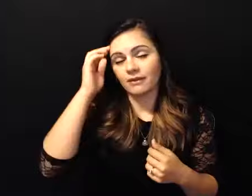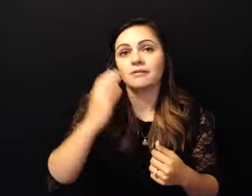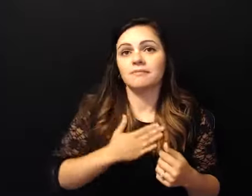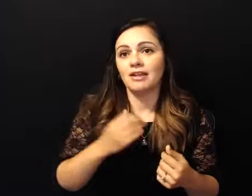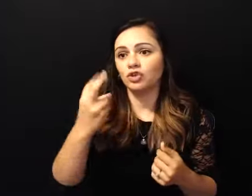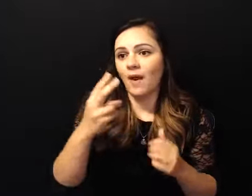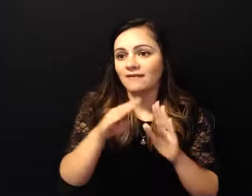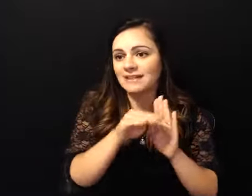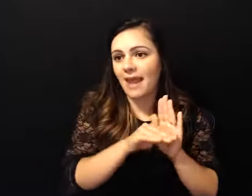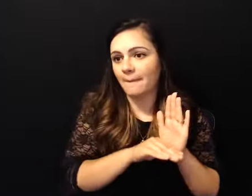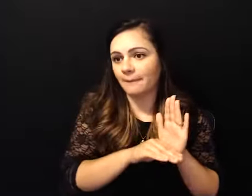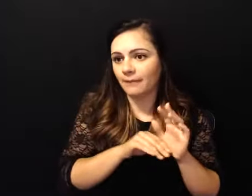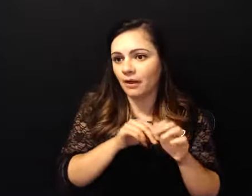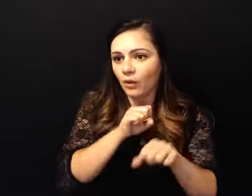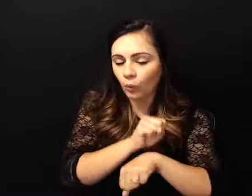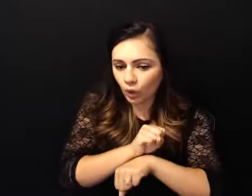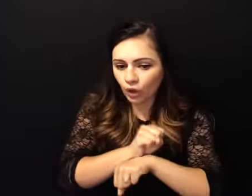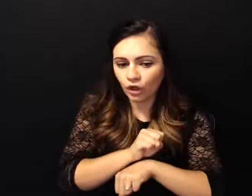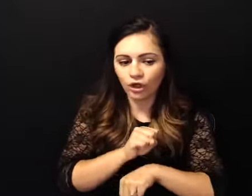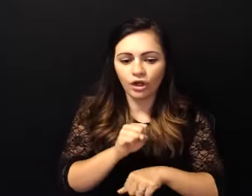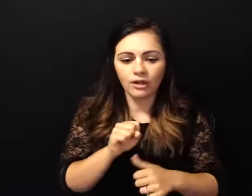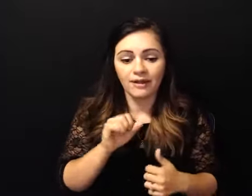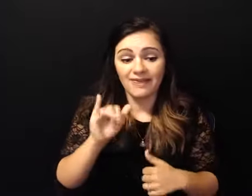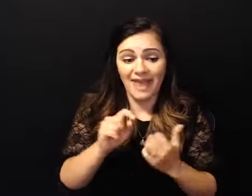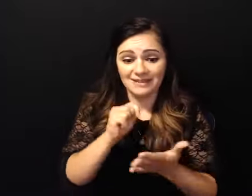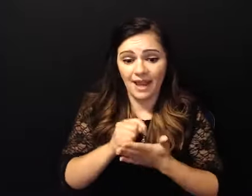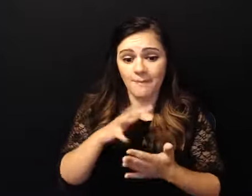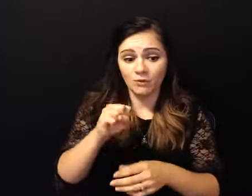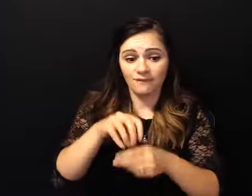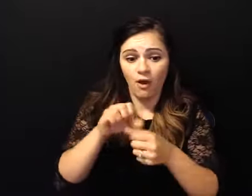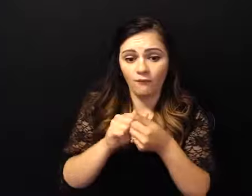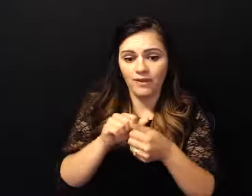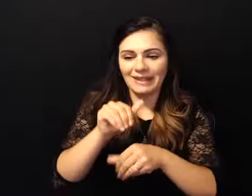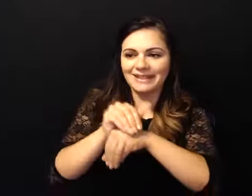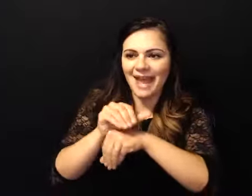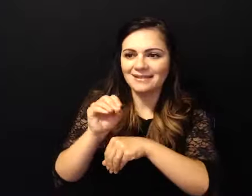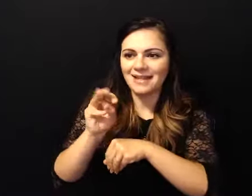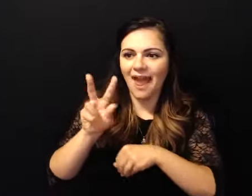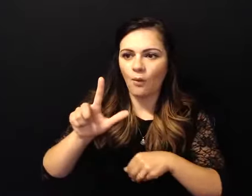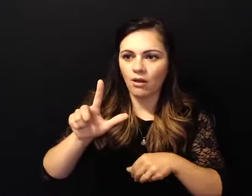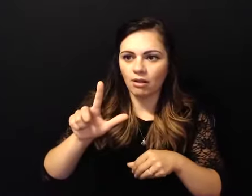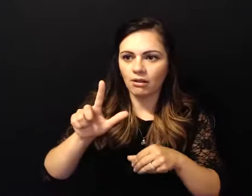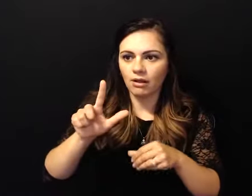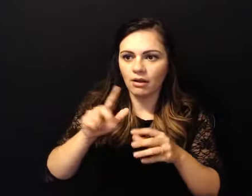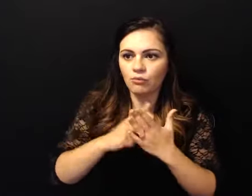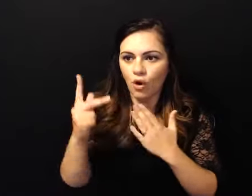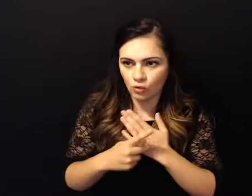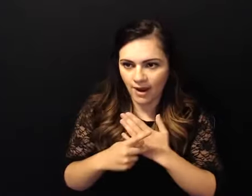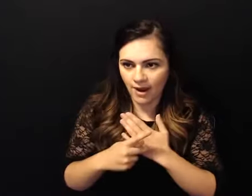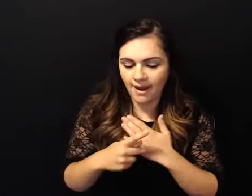uh i was doing a um night owl program this was years before and i had picked up the phone uh one night and spoke to a woman for